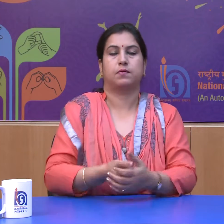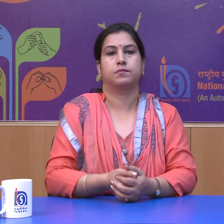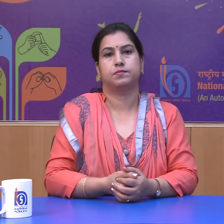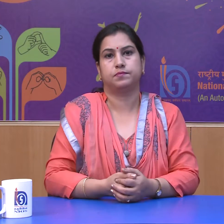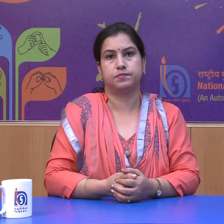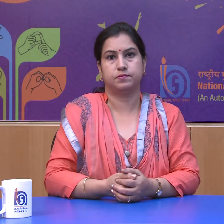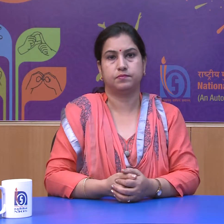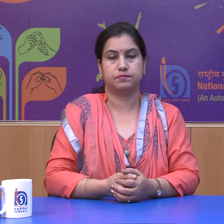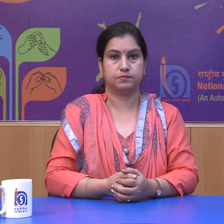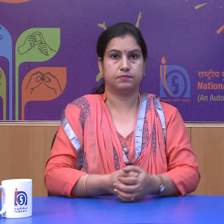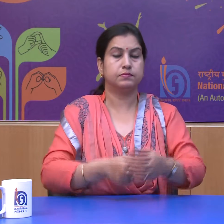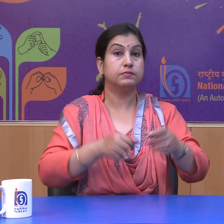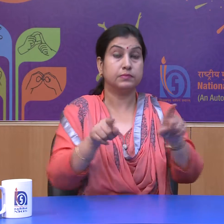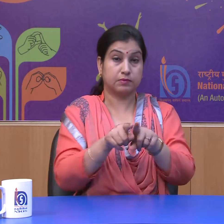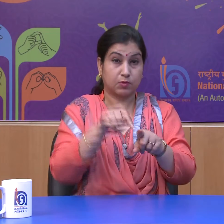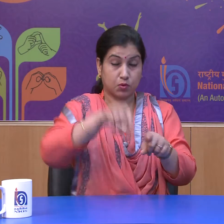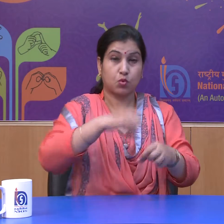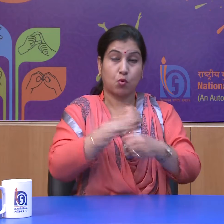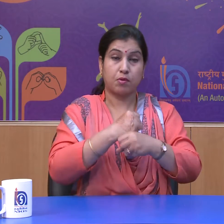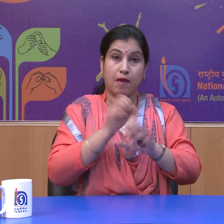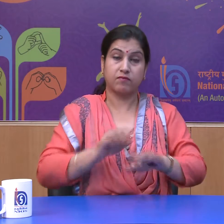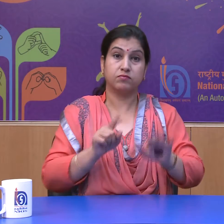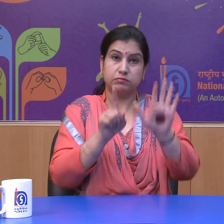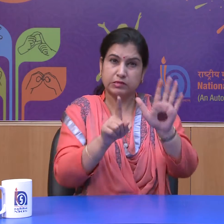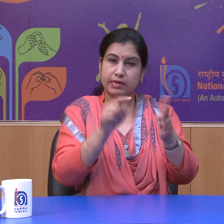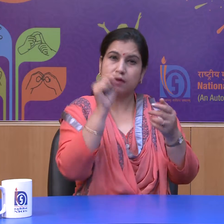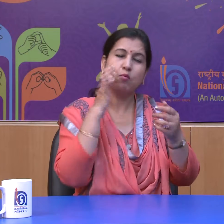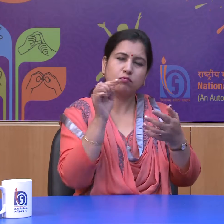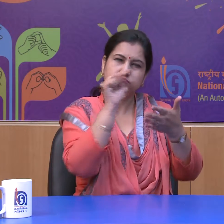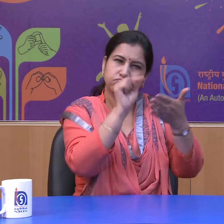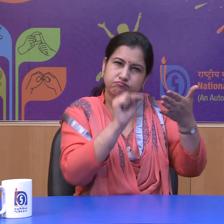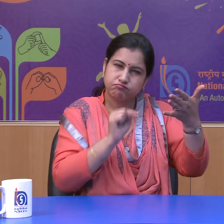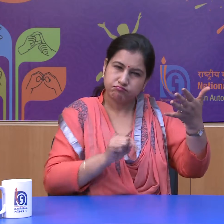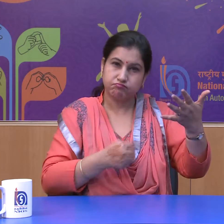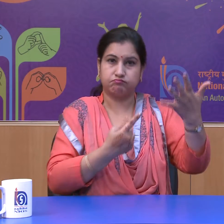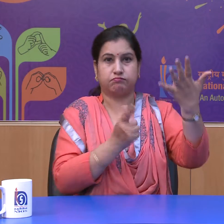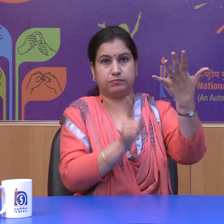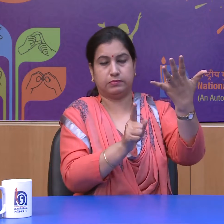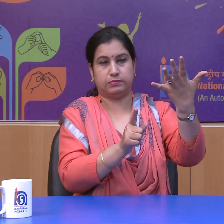Six fundamental rights have been mentioned in the constitution of India.